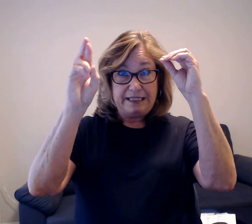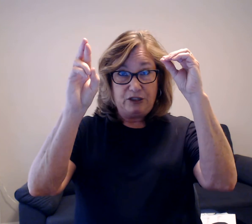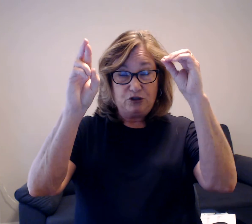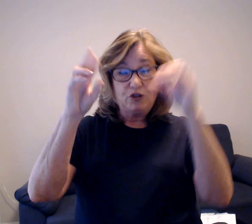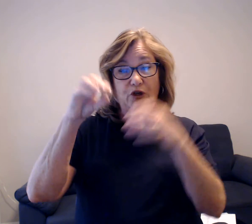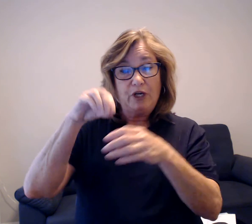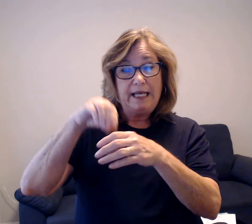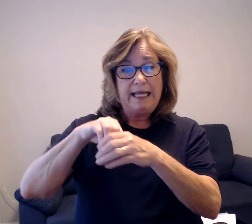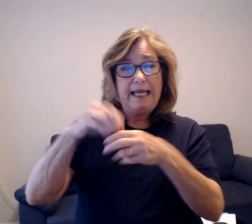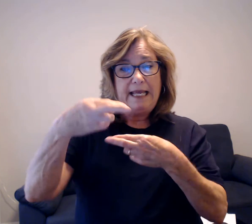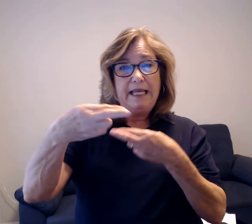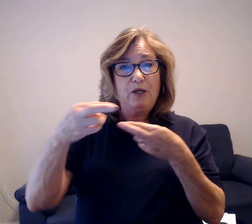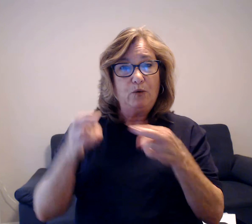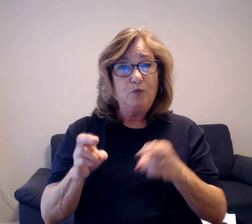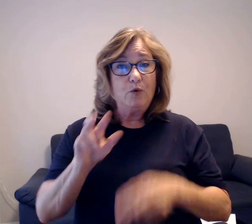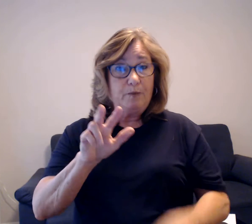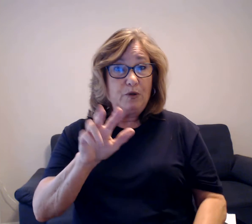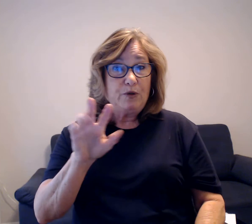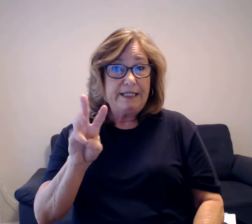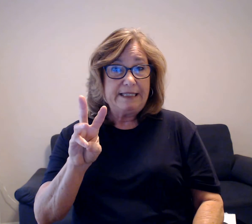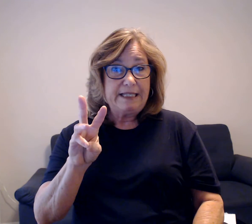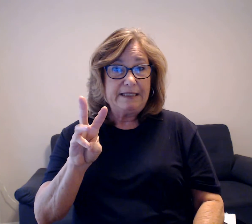coaches volleyball.